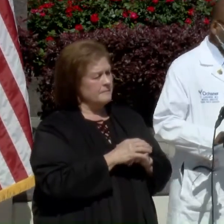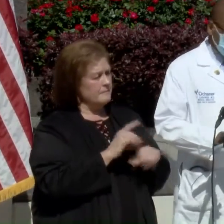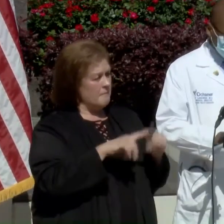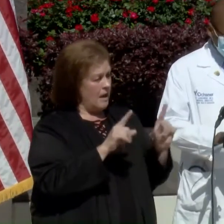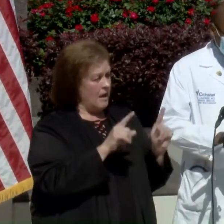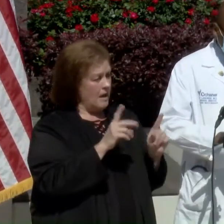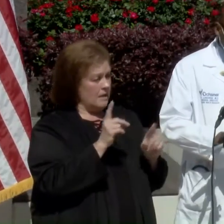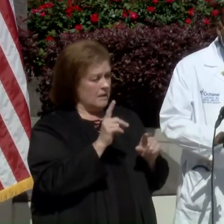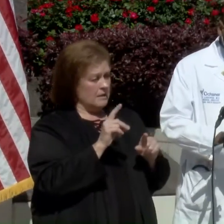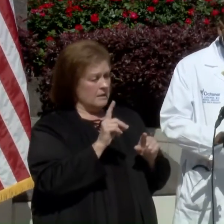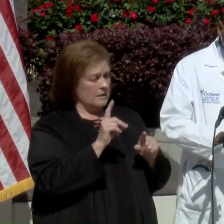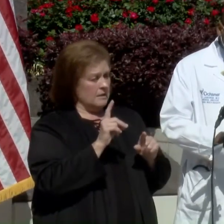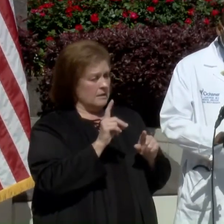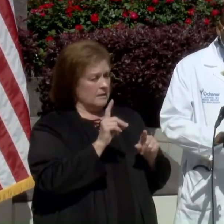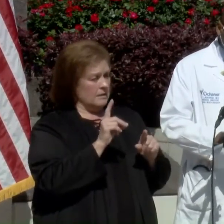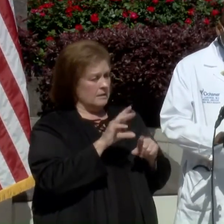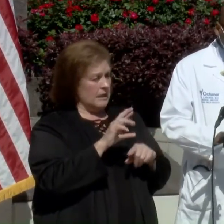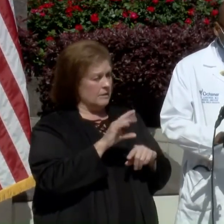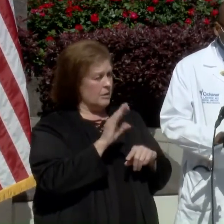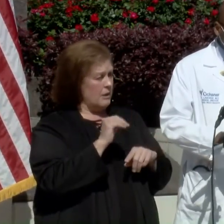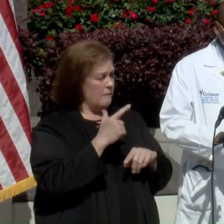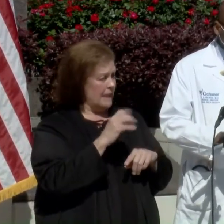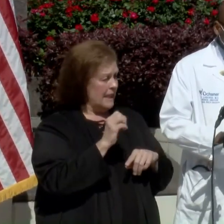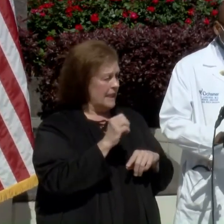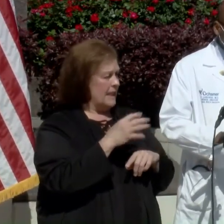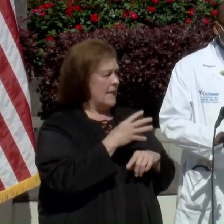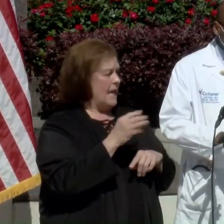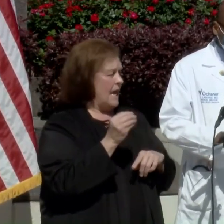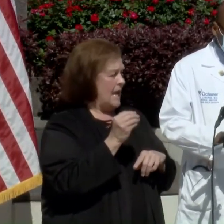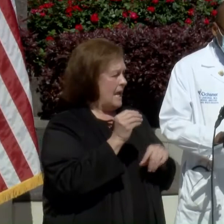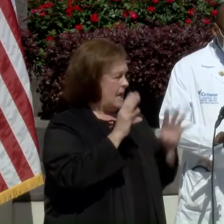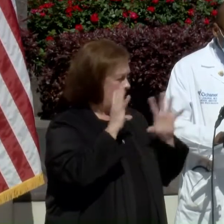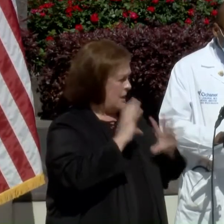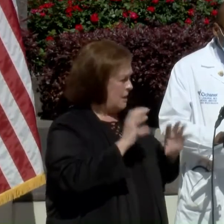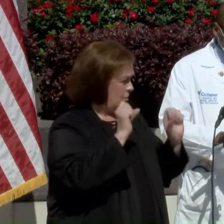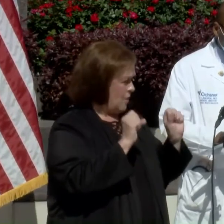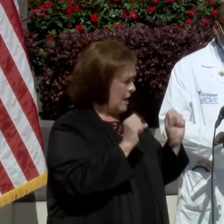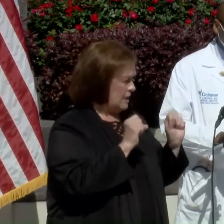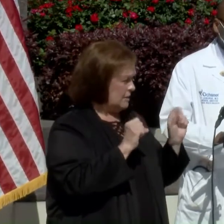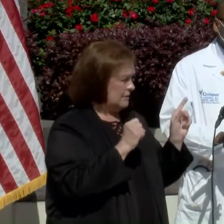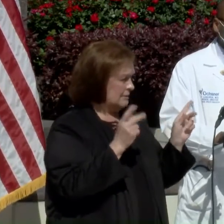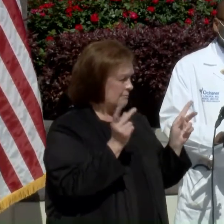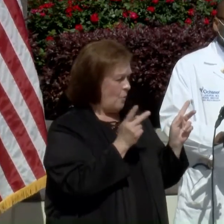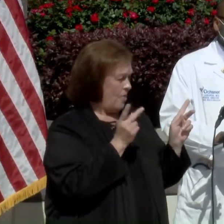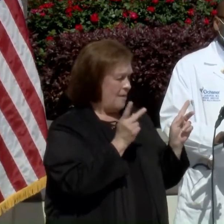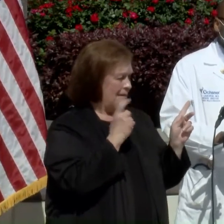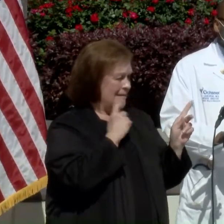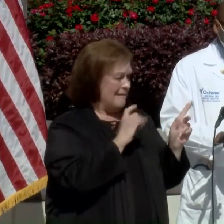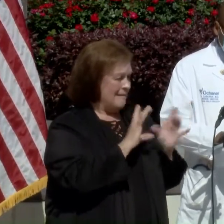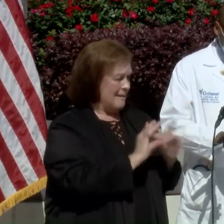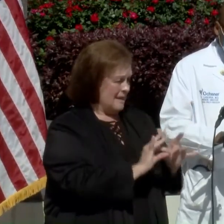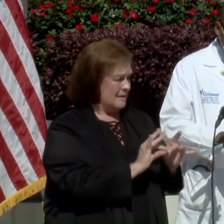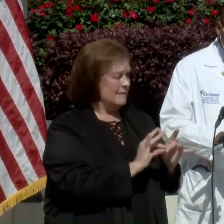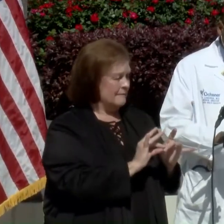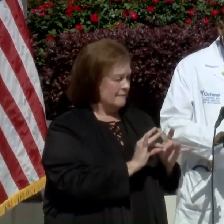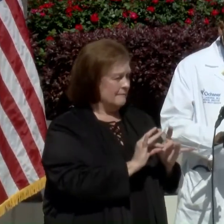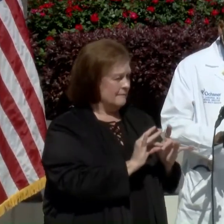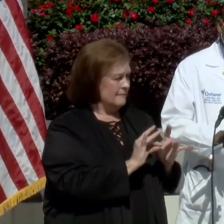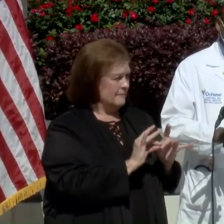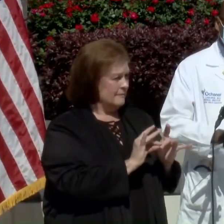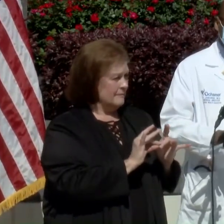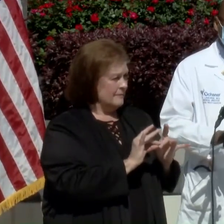and, um, president Cynthia Lee Chang has mentioned, there is a light